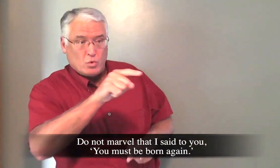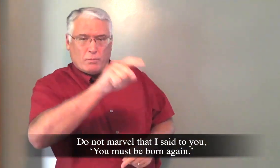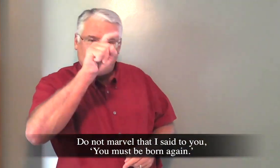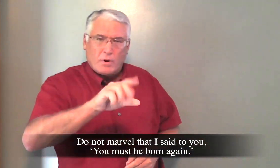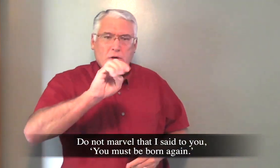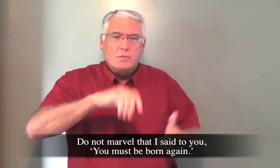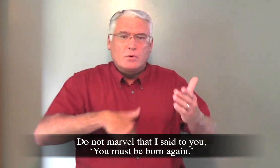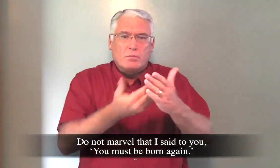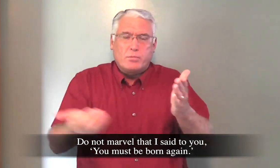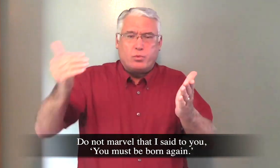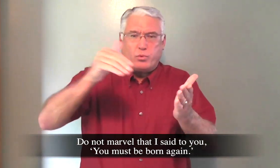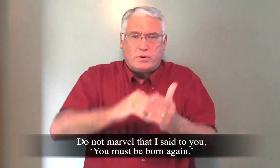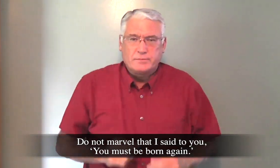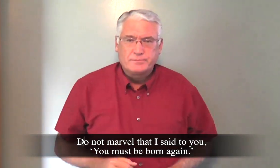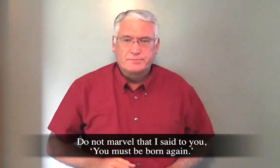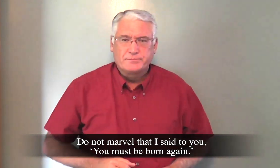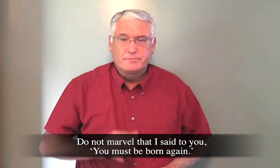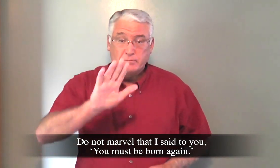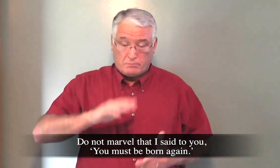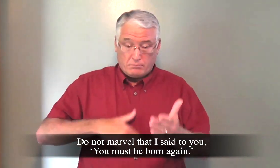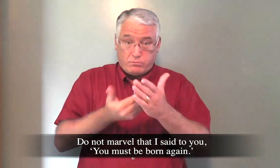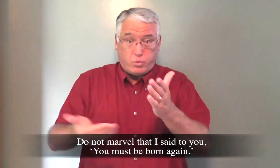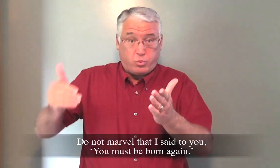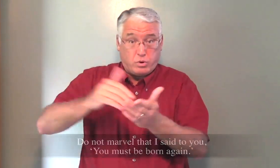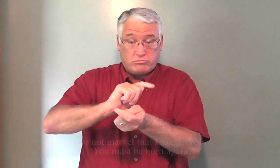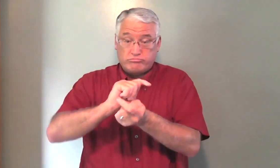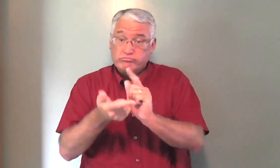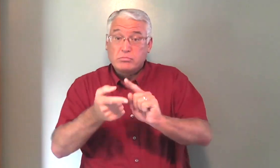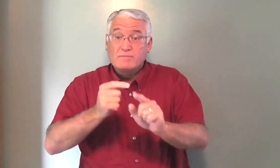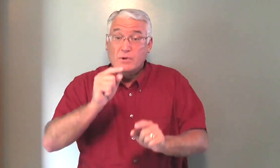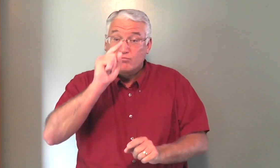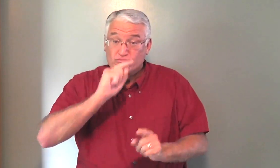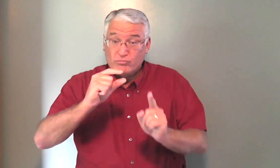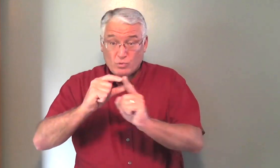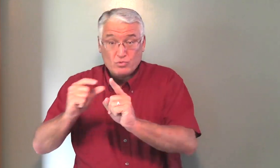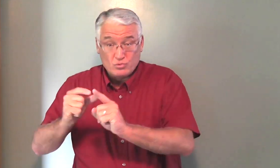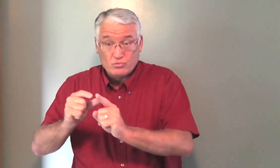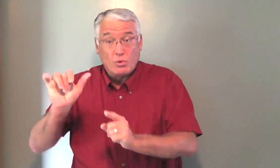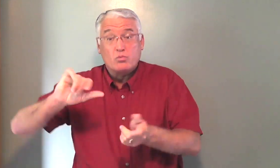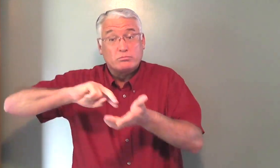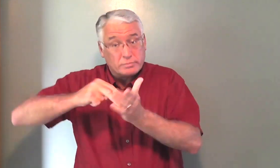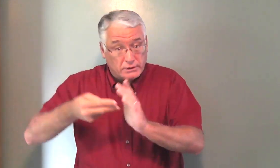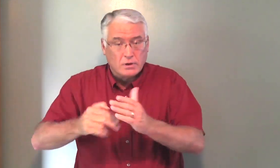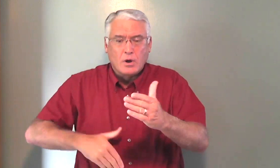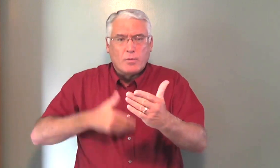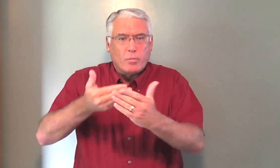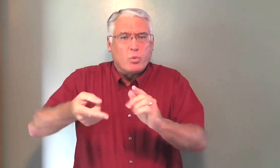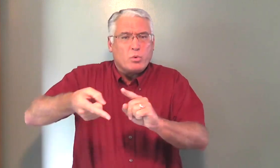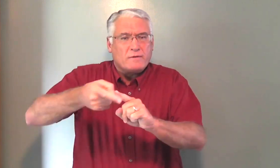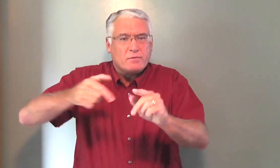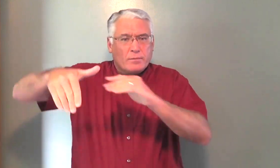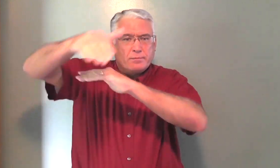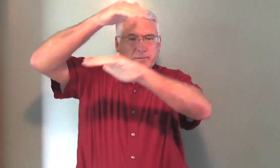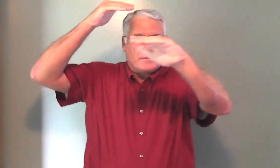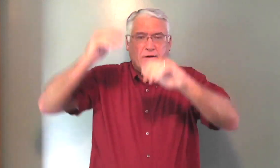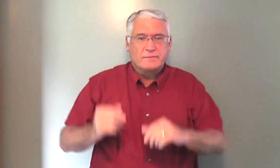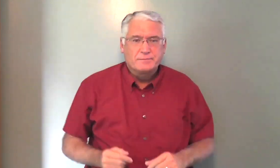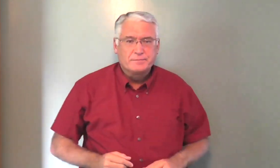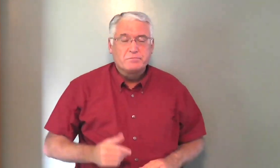I said to you, you must be born again. Born again, translated from the Greek word, also means born from above.